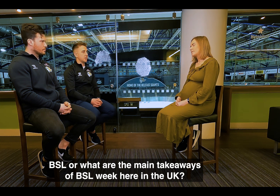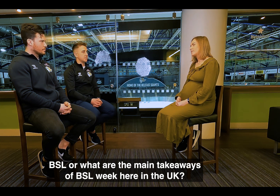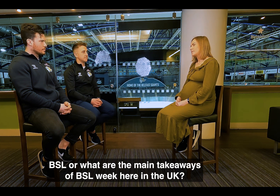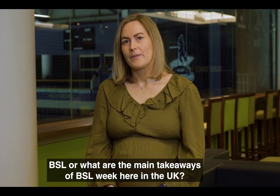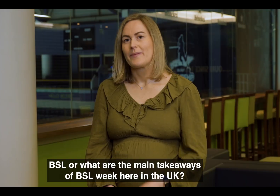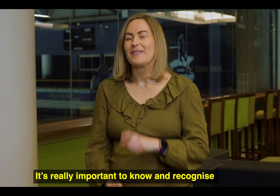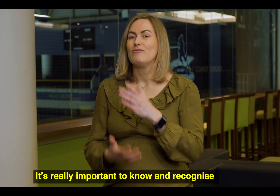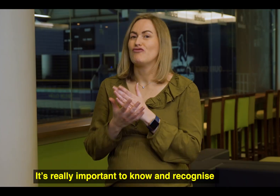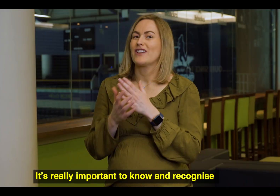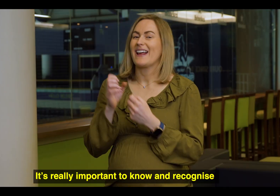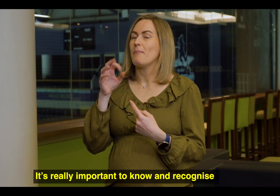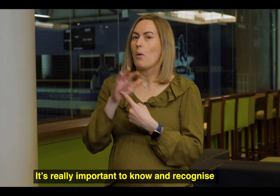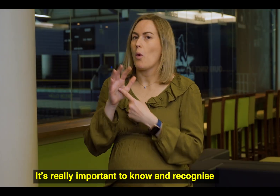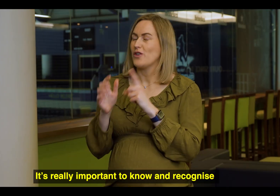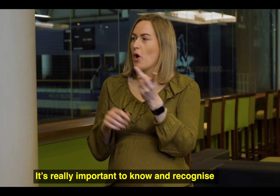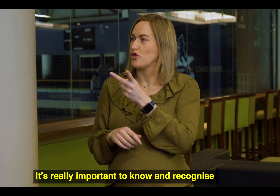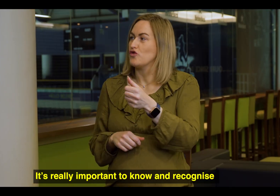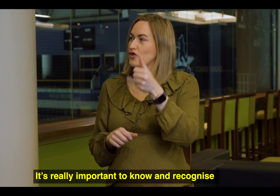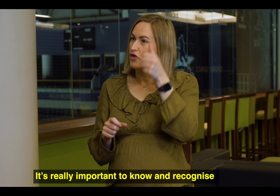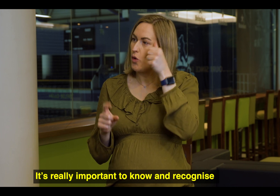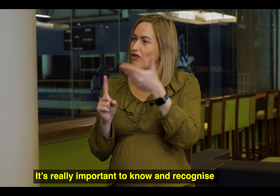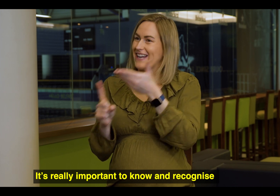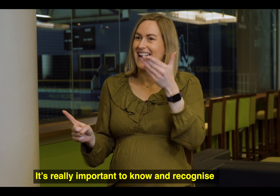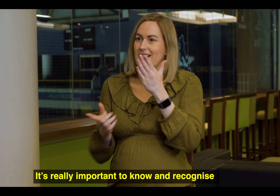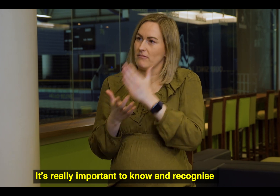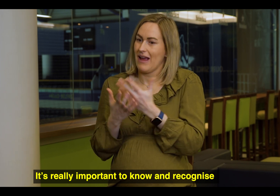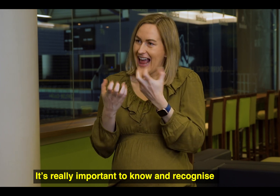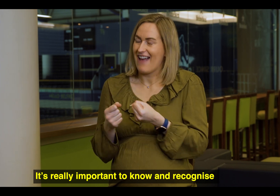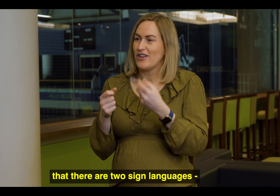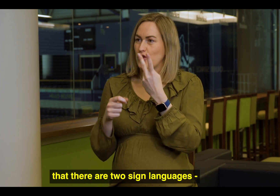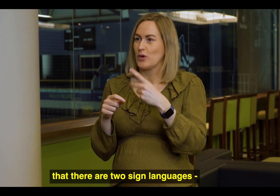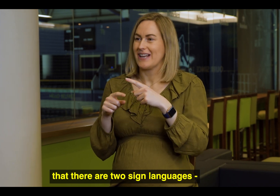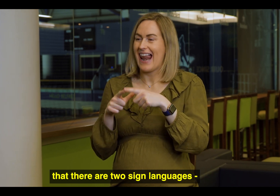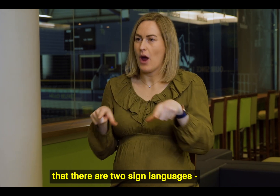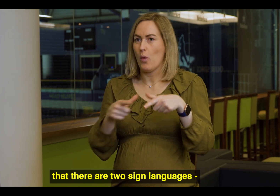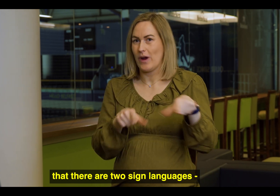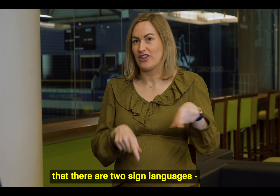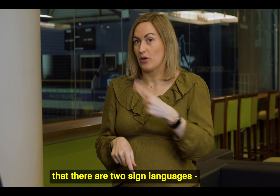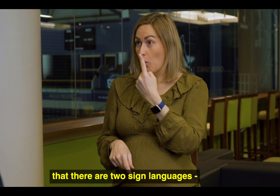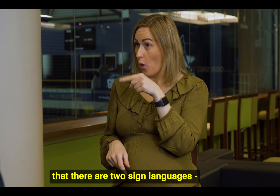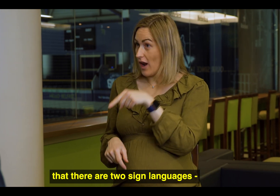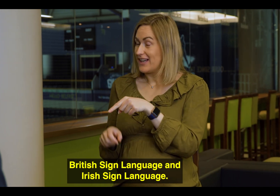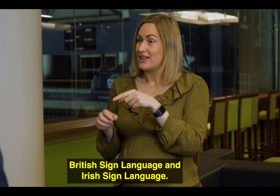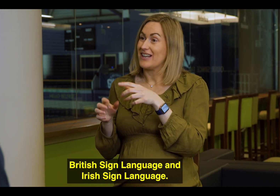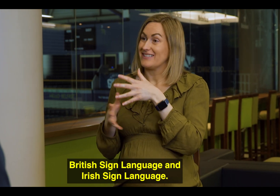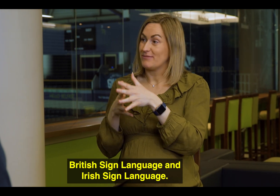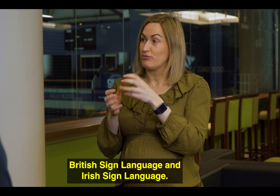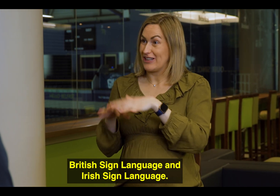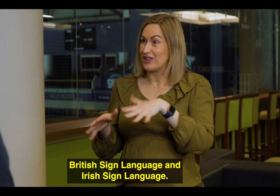UK? It's really important to know and recognise that there are two sign languages, British Sign Language